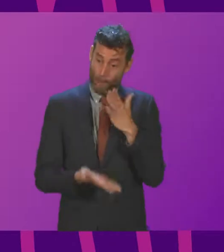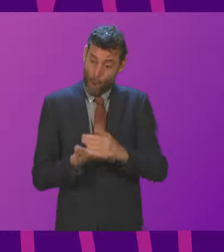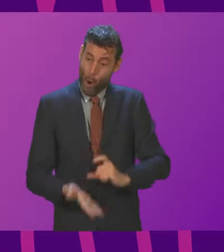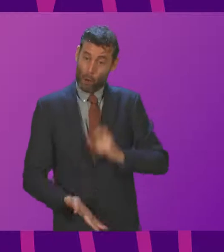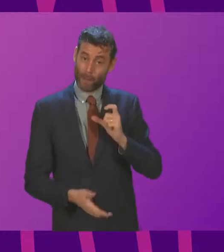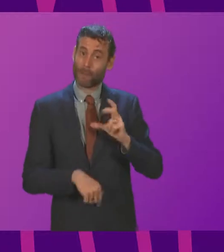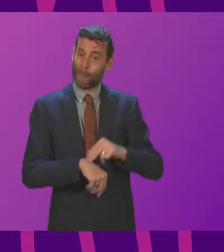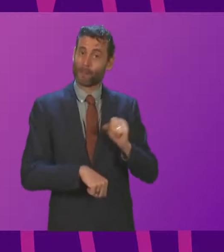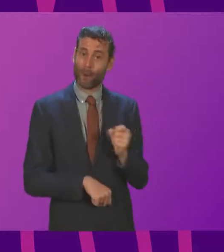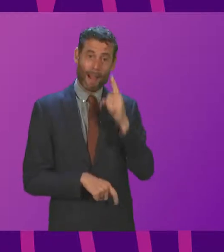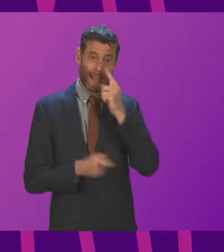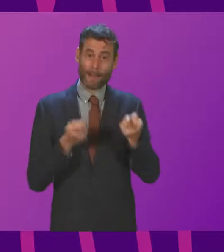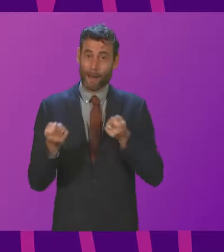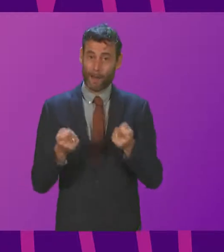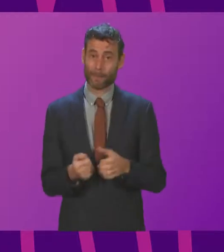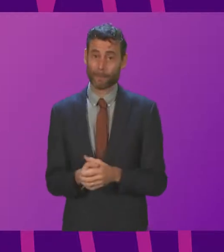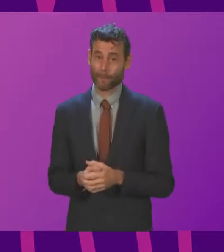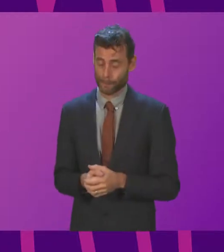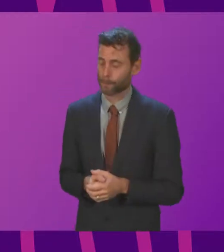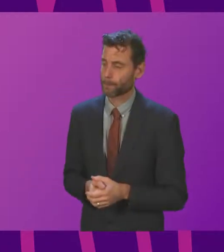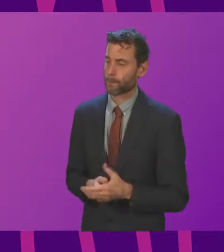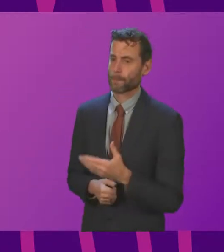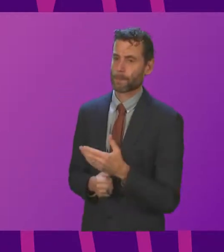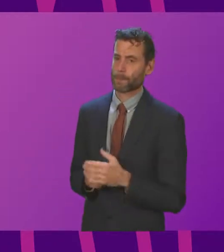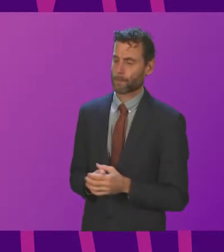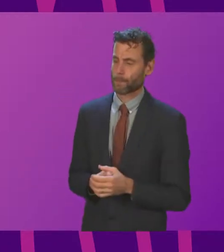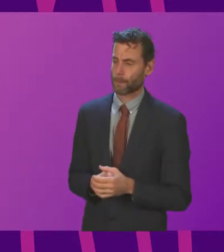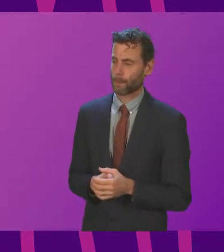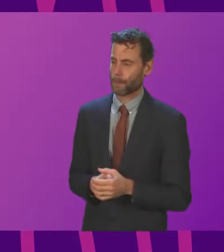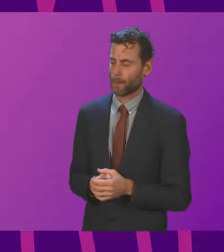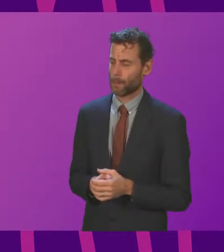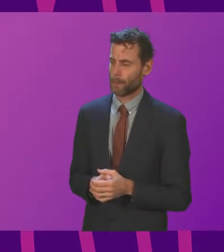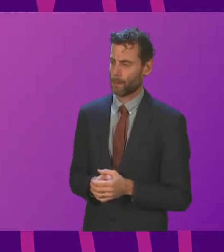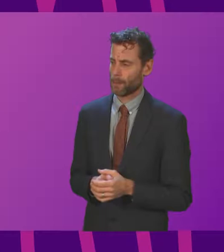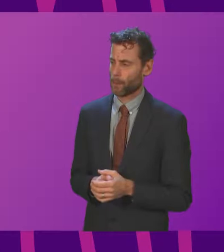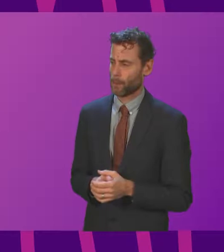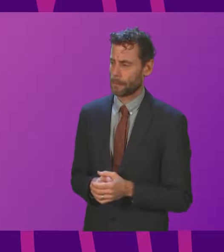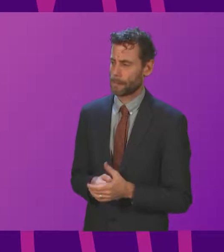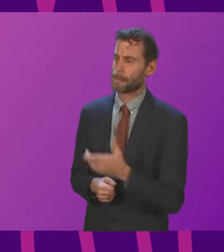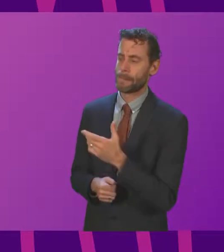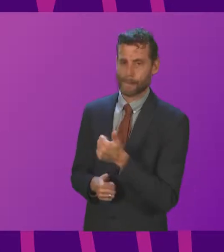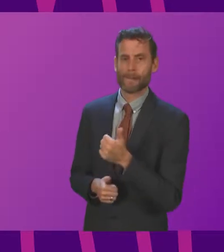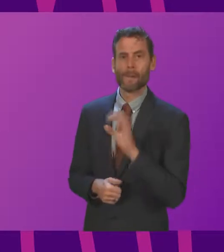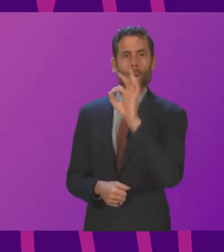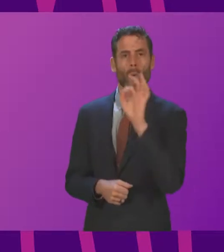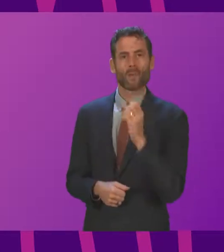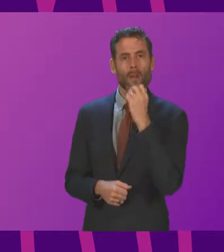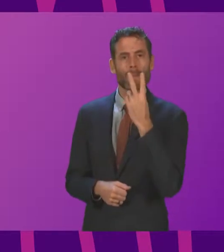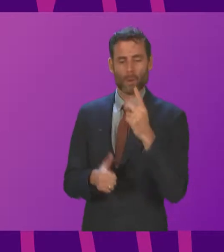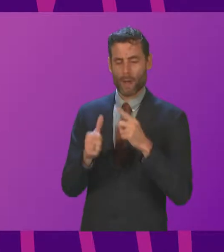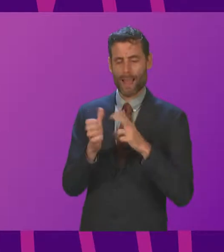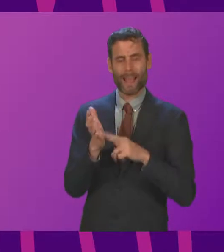Scotland to do so. Thank you. Thank you. Question number two, Anna Sarwar.